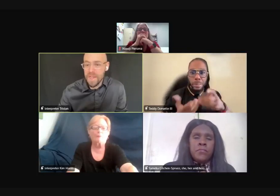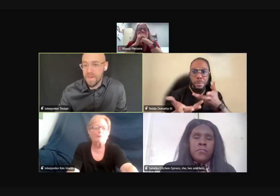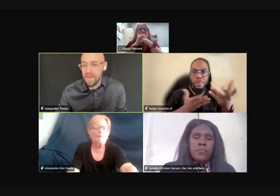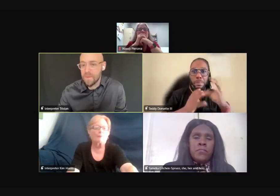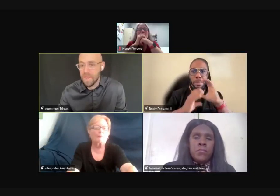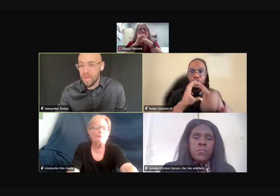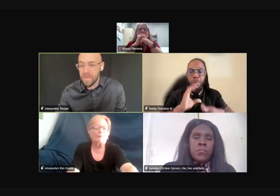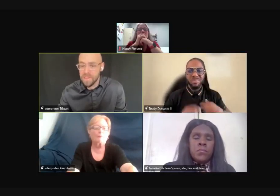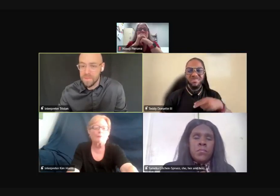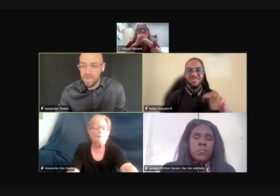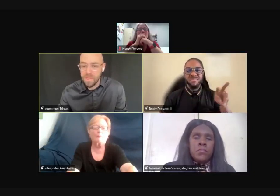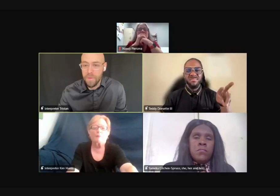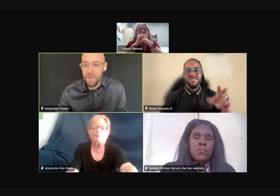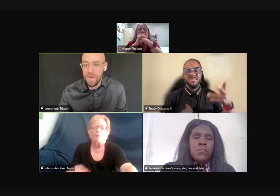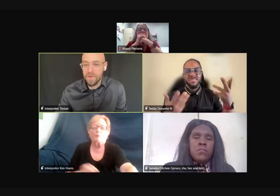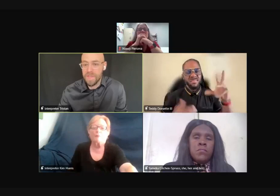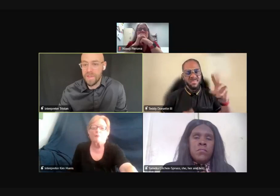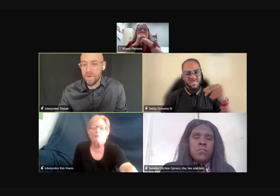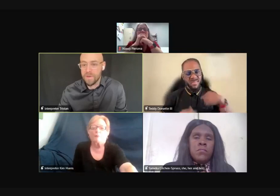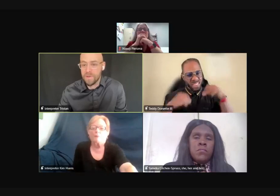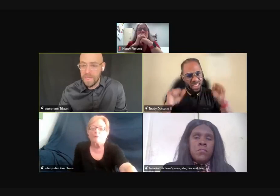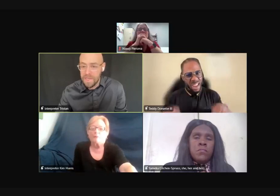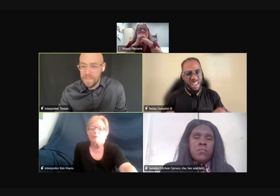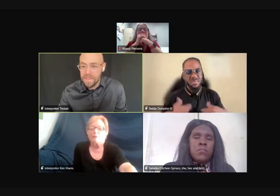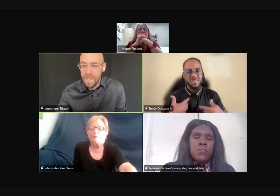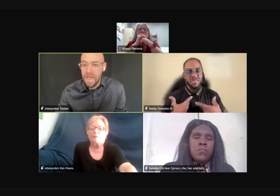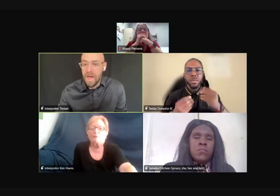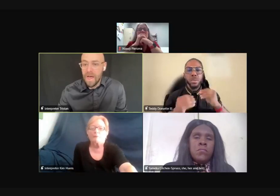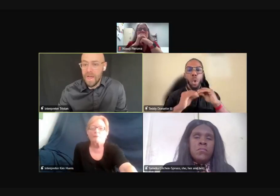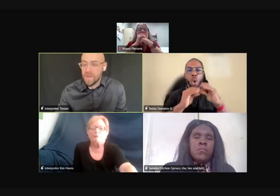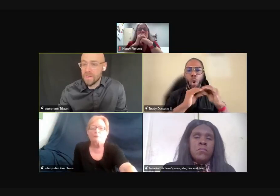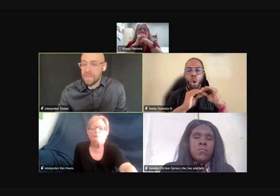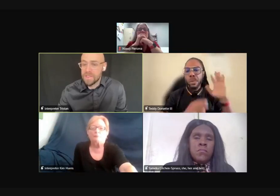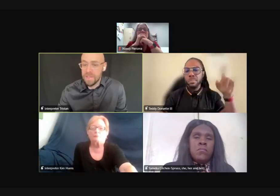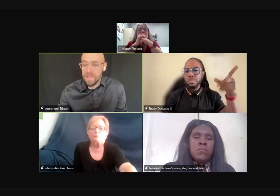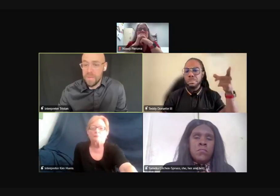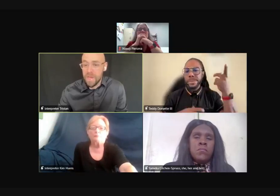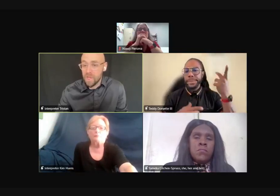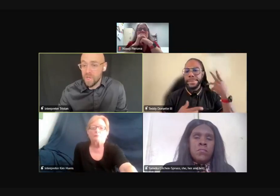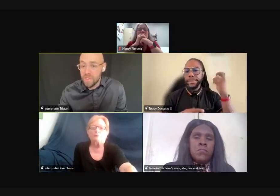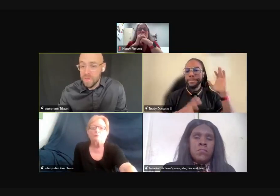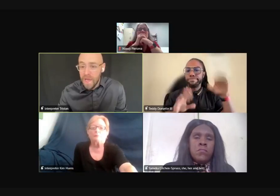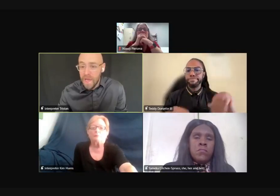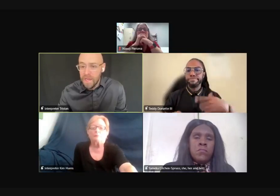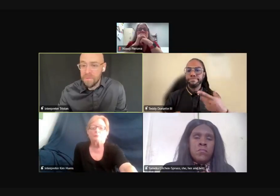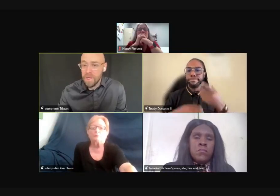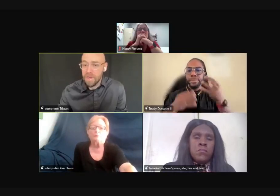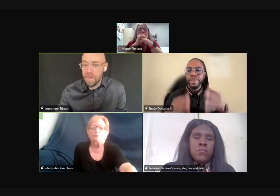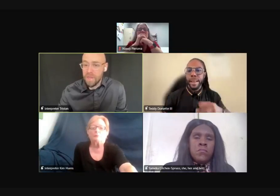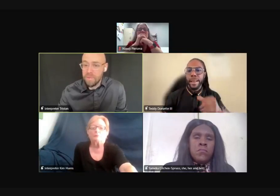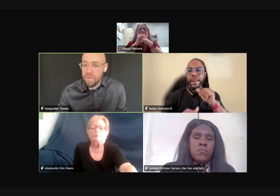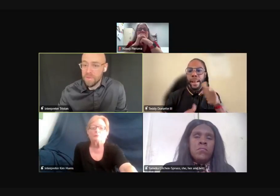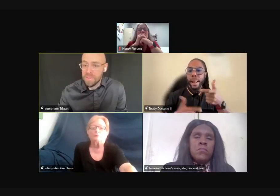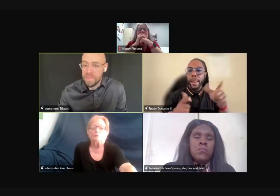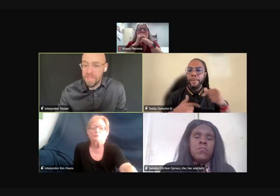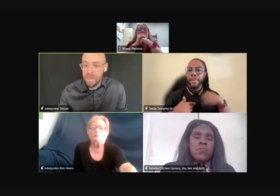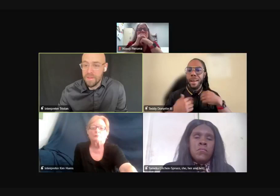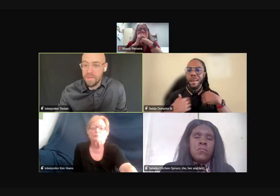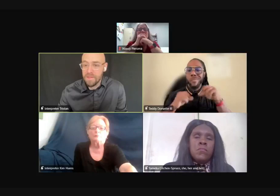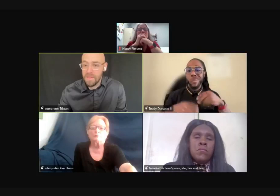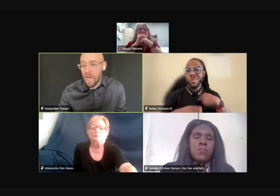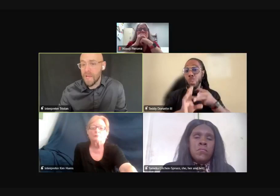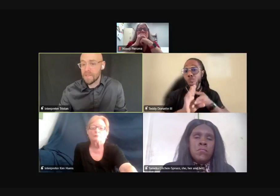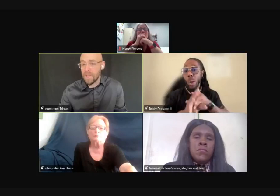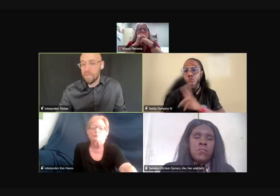understand and communicate with customers? How would I understand their needs? I tried to instill in them that I could do that, but a lot of people just